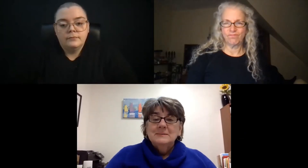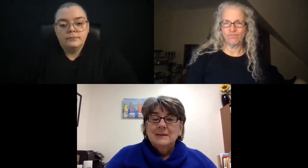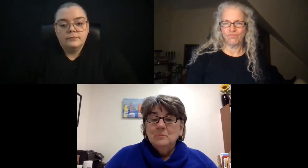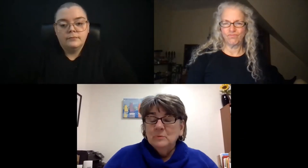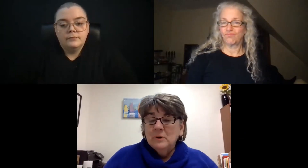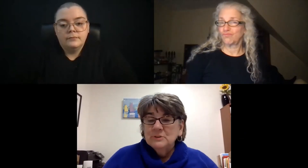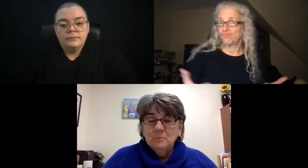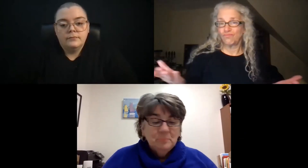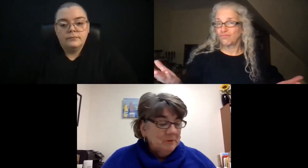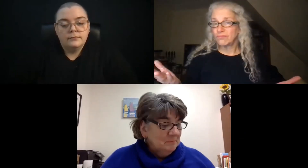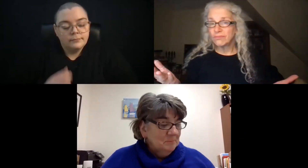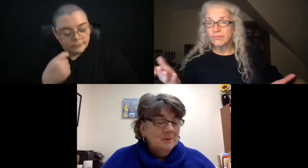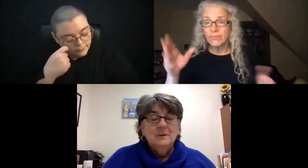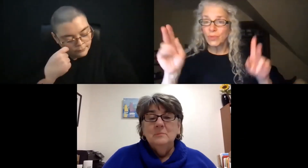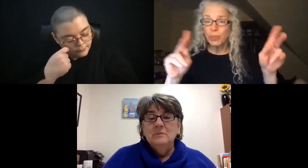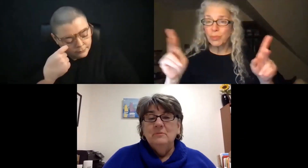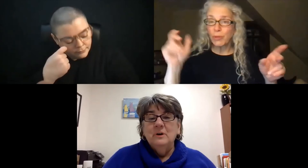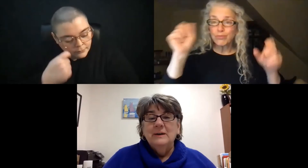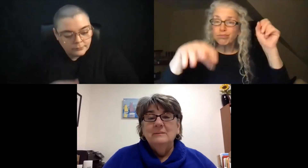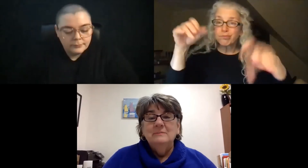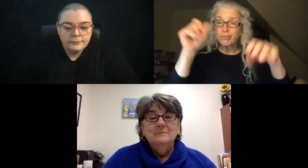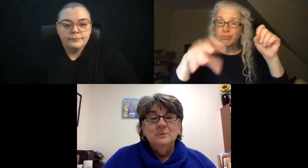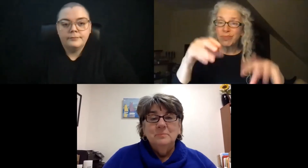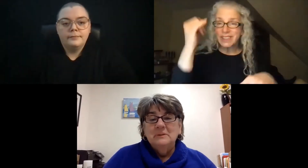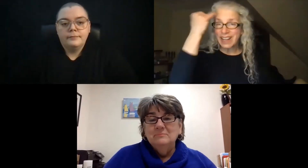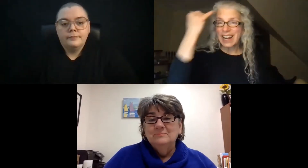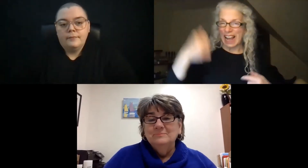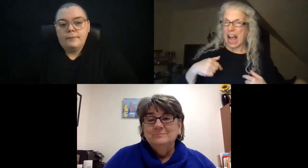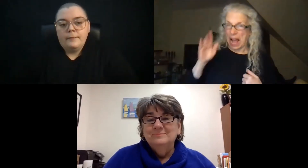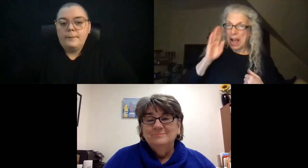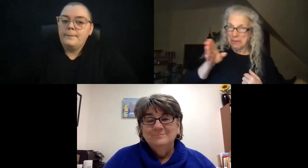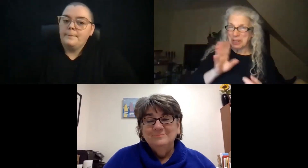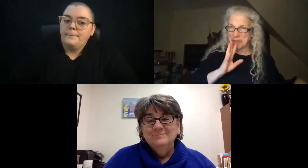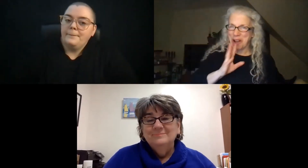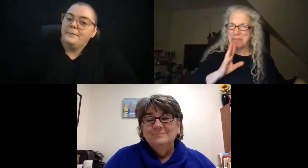Does anyone want to jump in before I jump in?